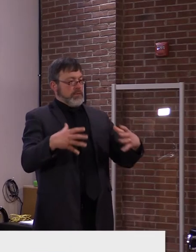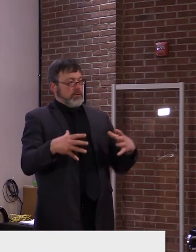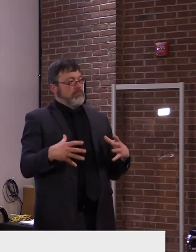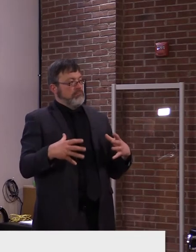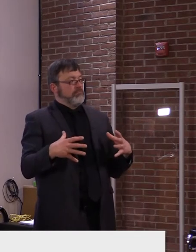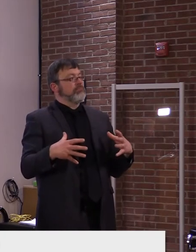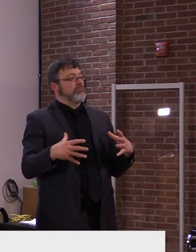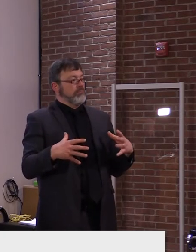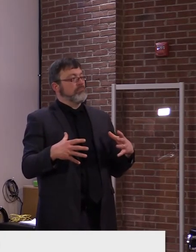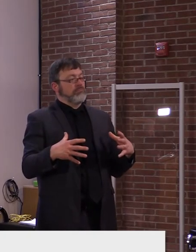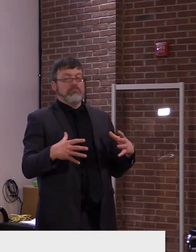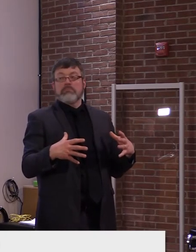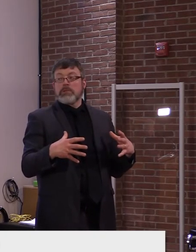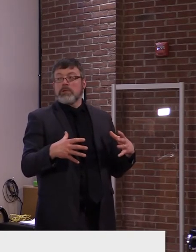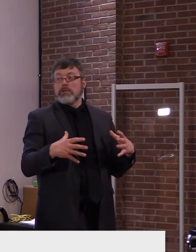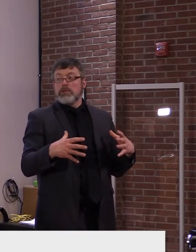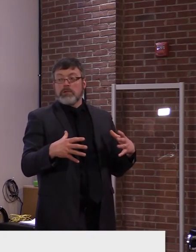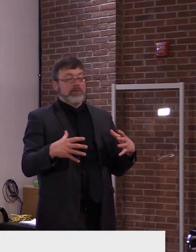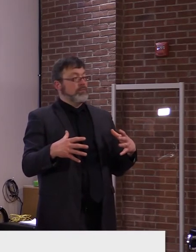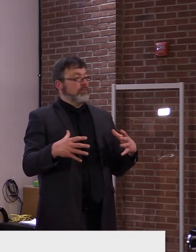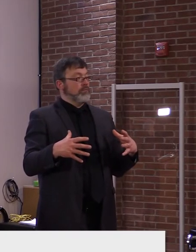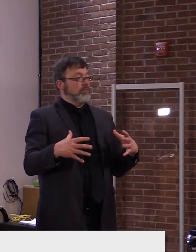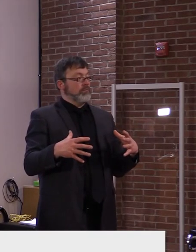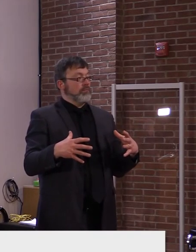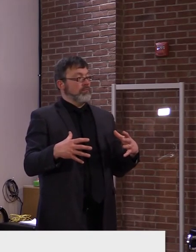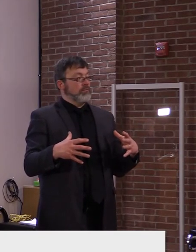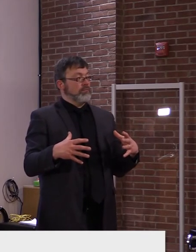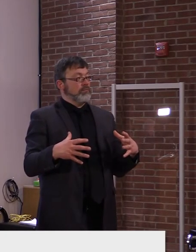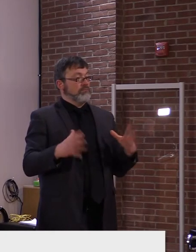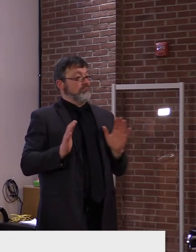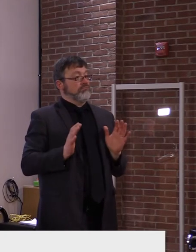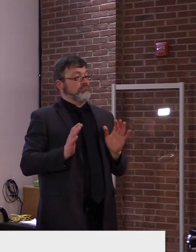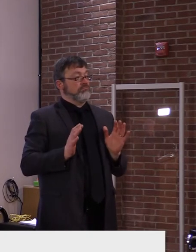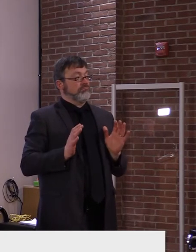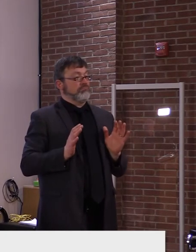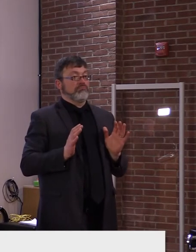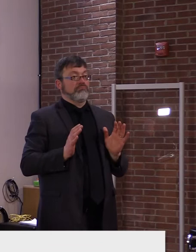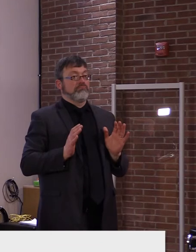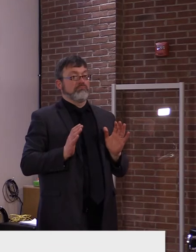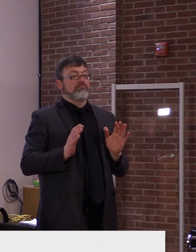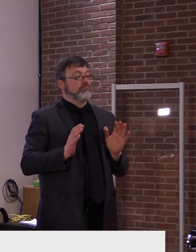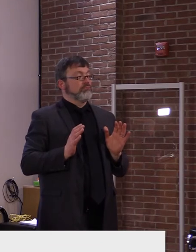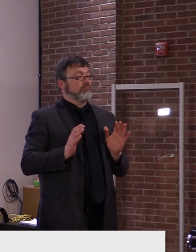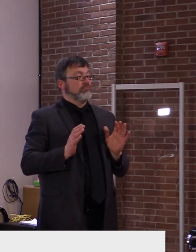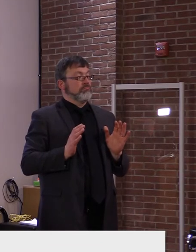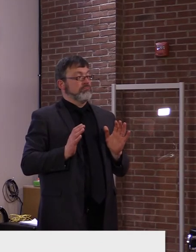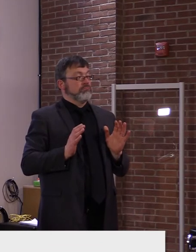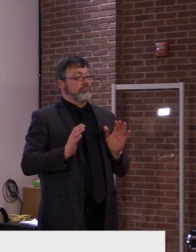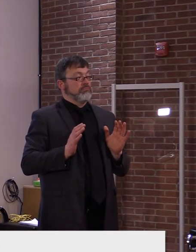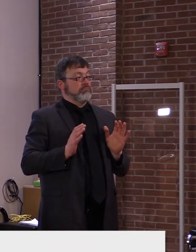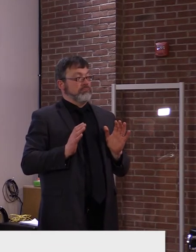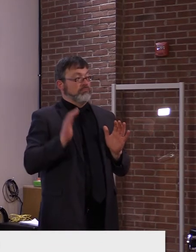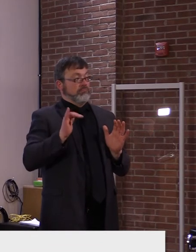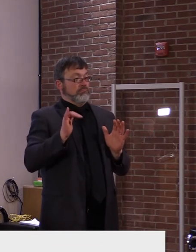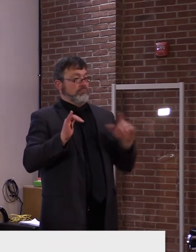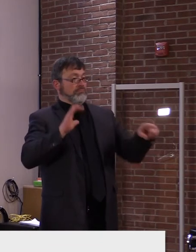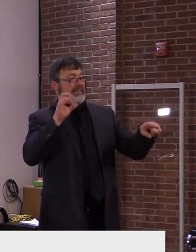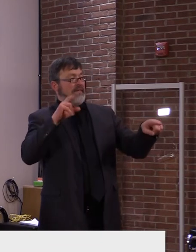back into our systems. And, uh, we've received the, the 2,800 and have immediately